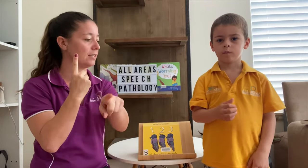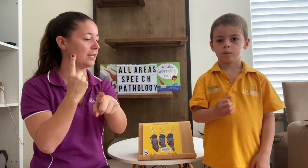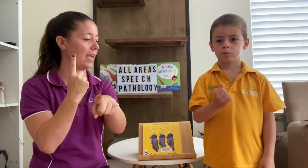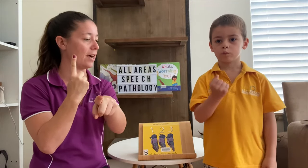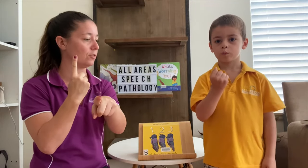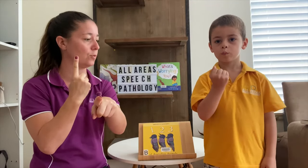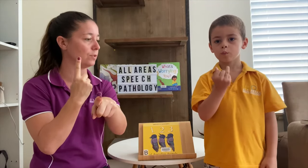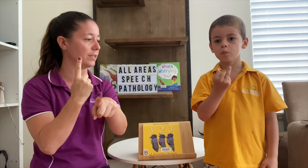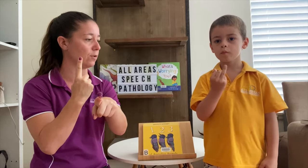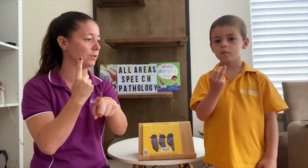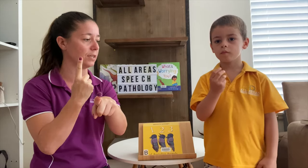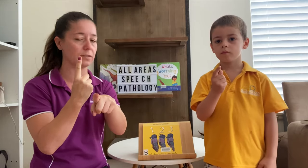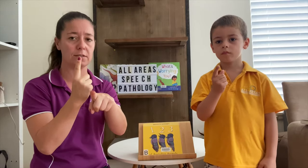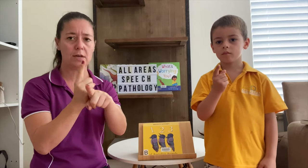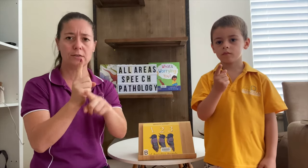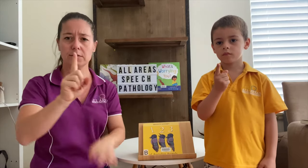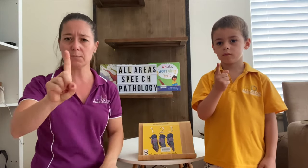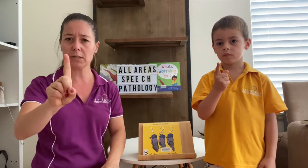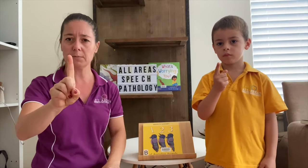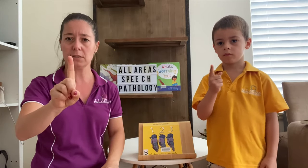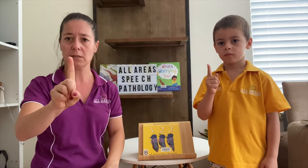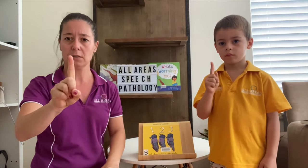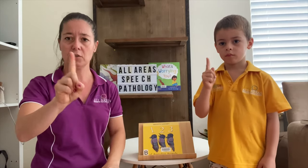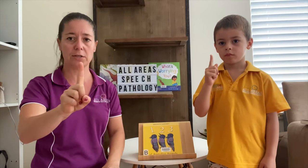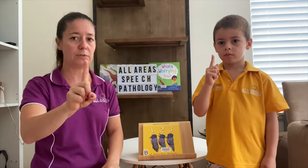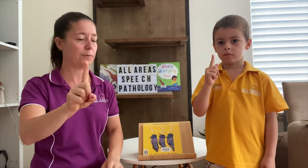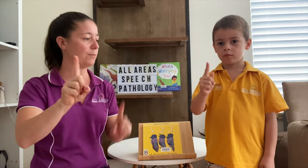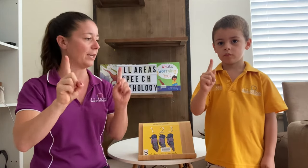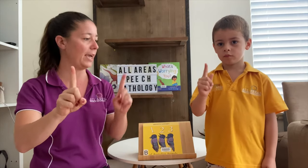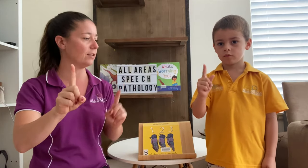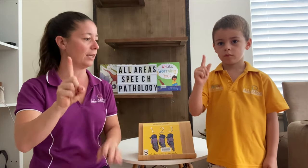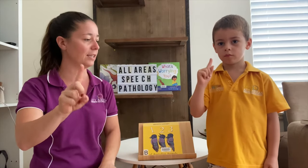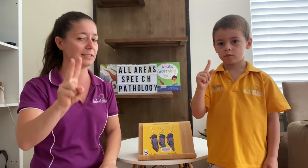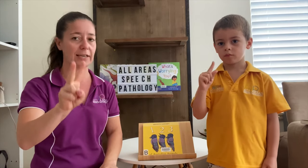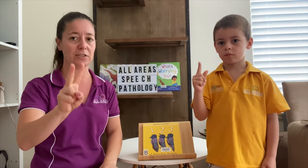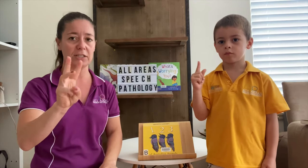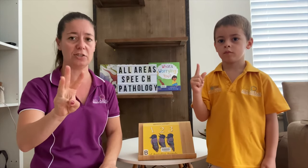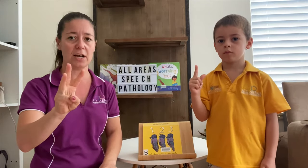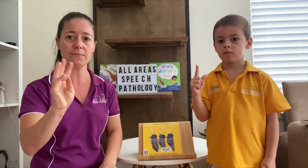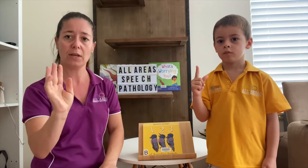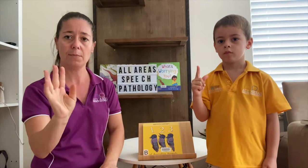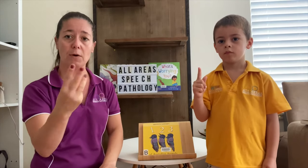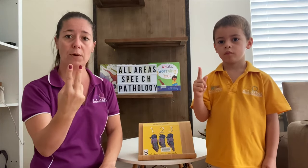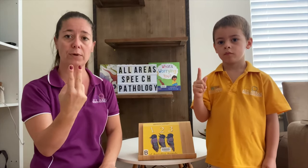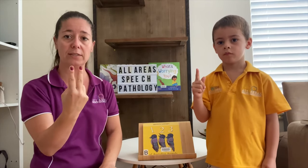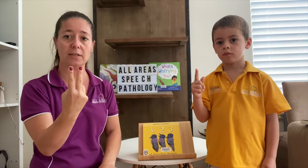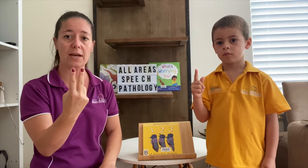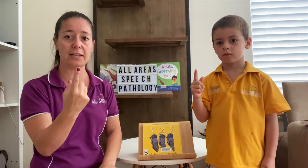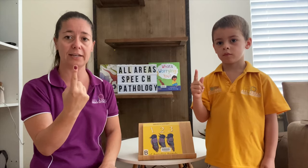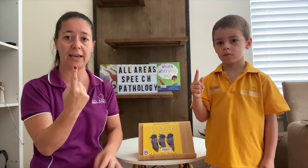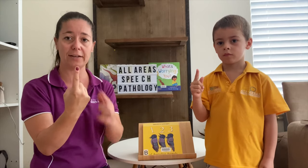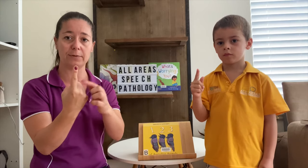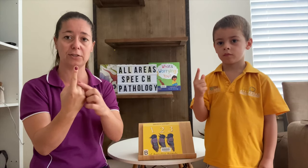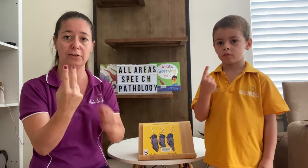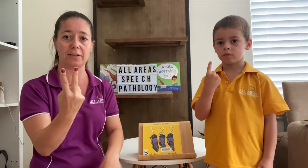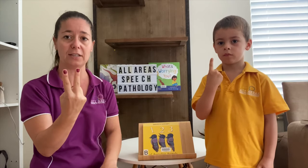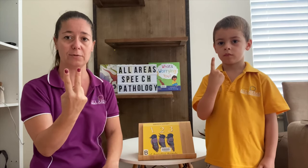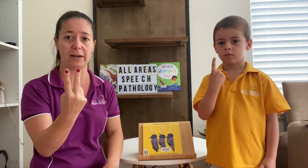out towards our audience. sometimes generally we might count like this, like a gesture. But when we're signing and counting, we turn it this way.